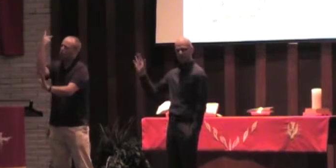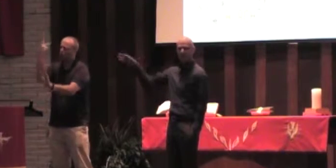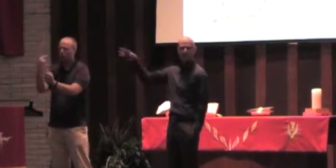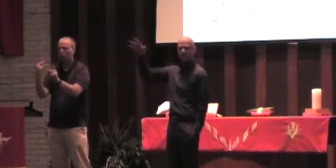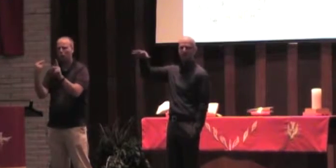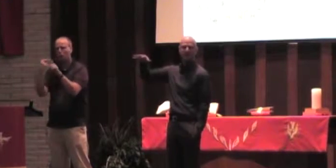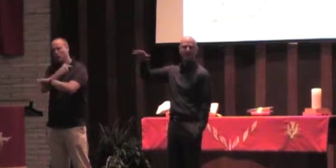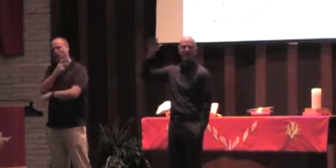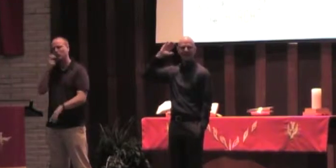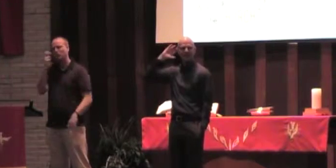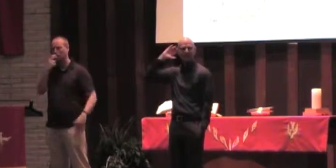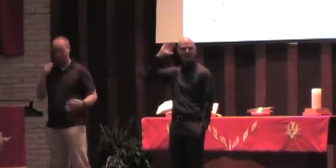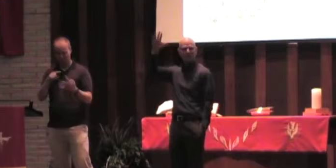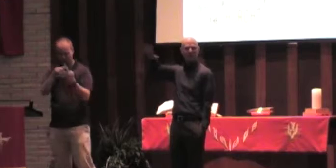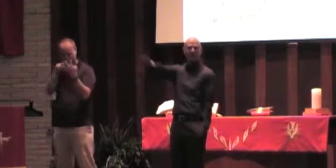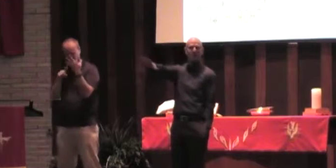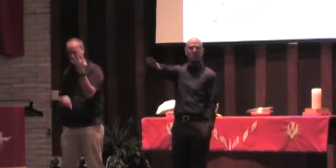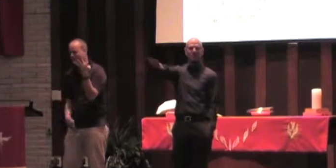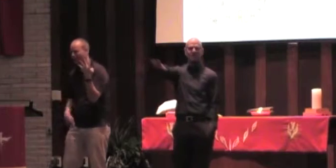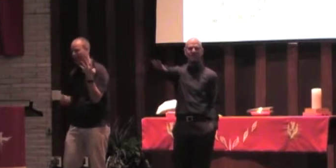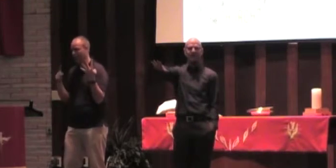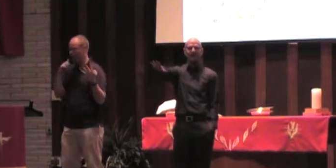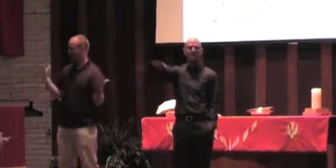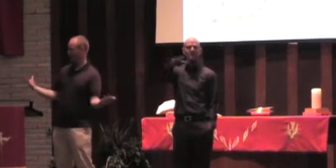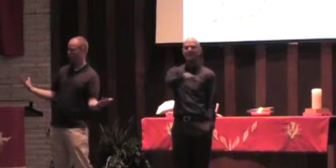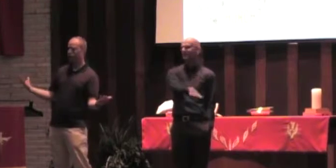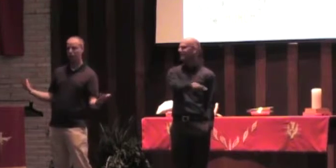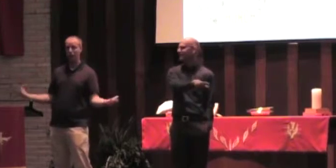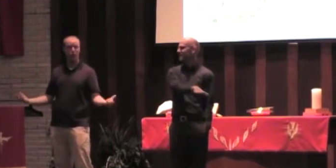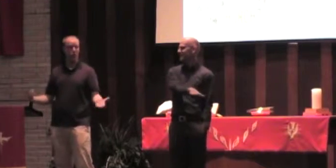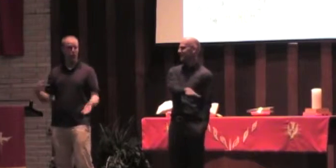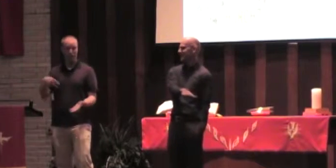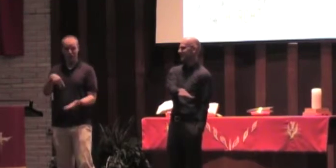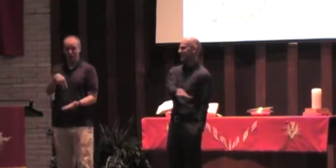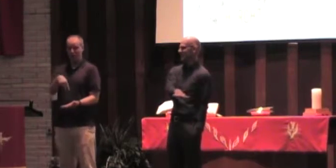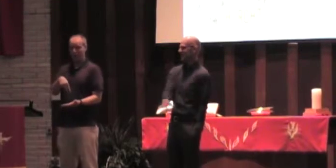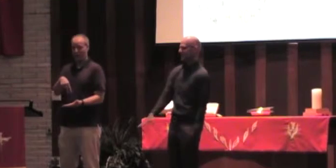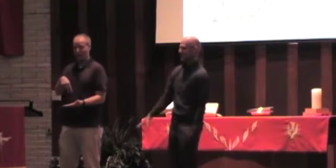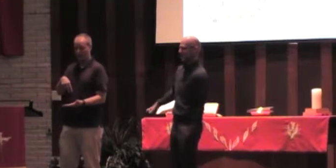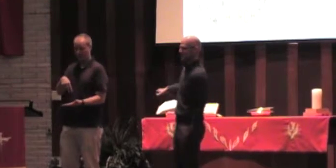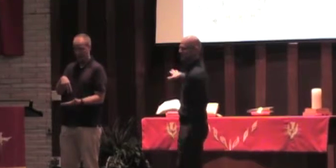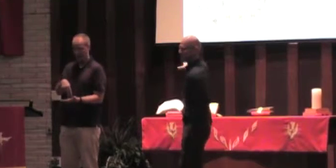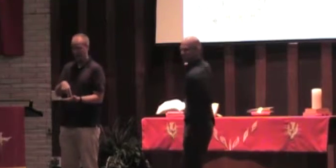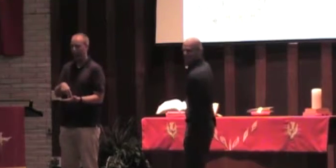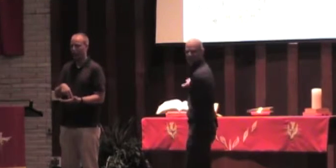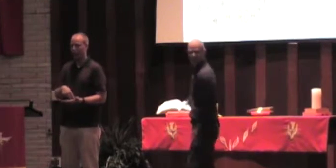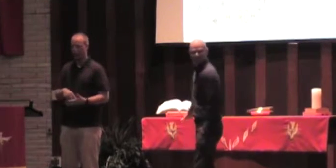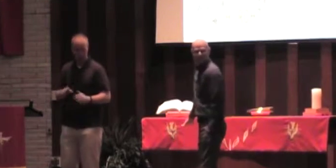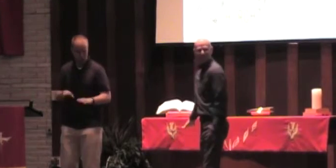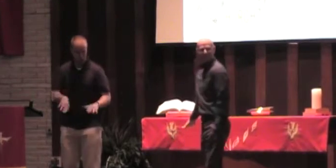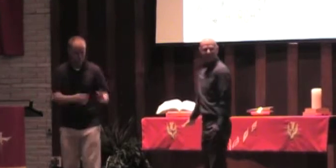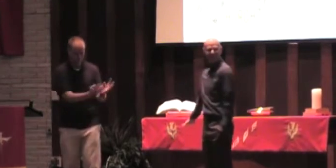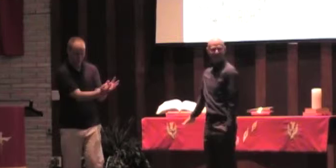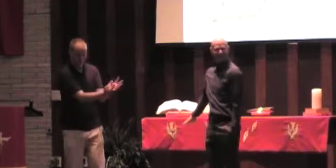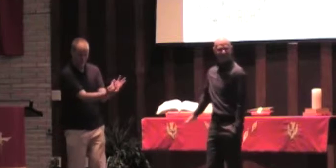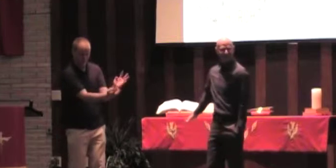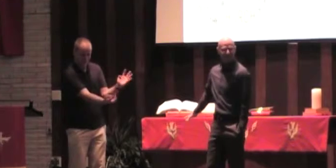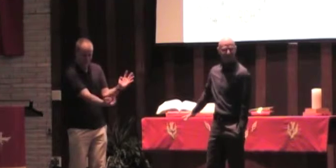I mean, these are just a few. And here's the cool thing, church, I'm sitting here listening to your children's